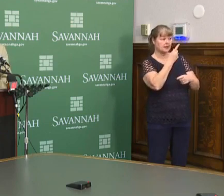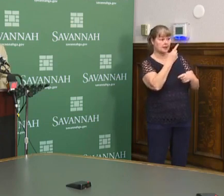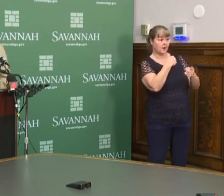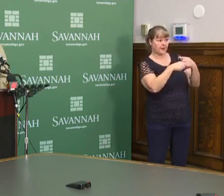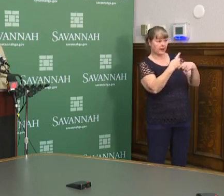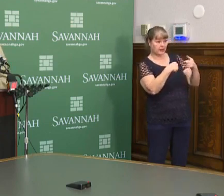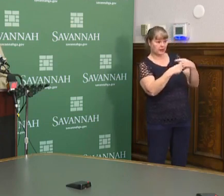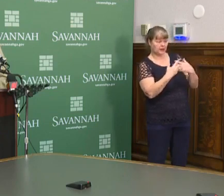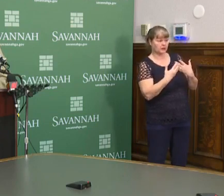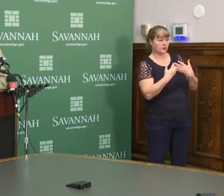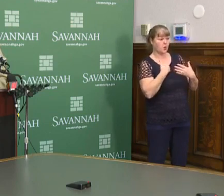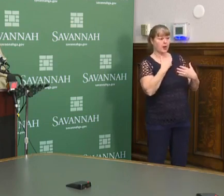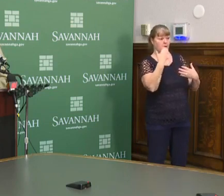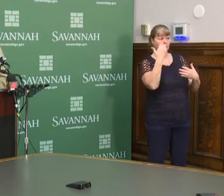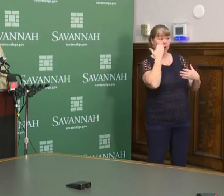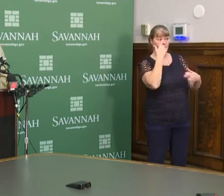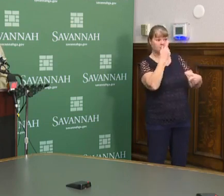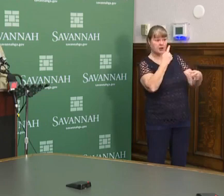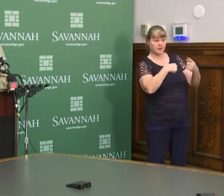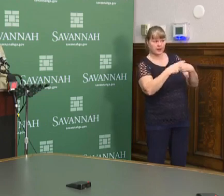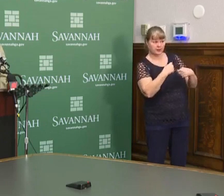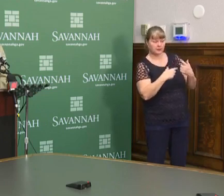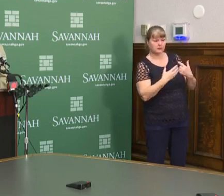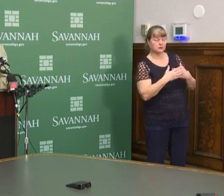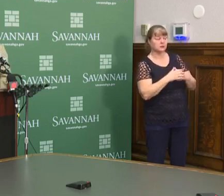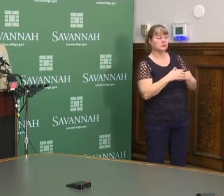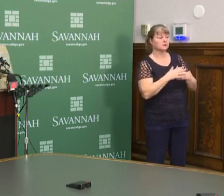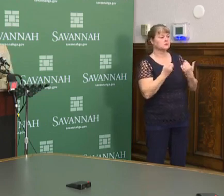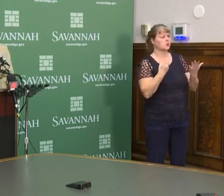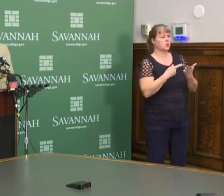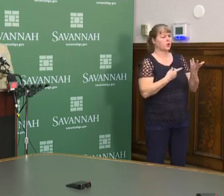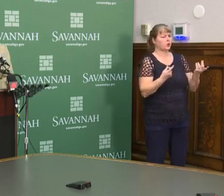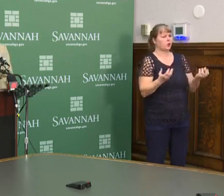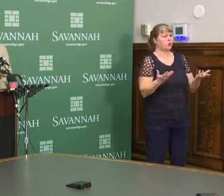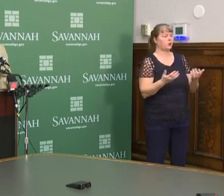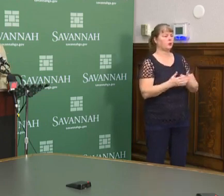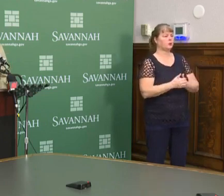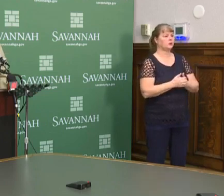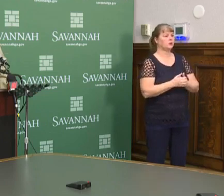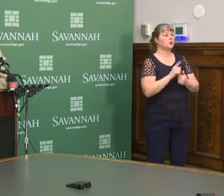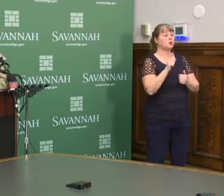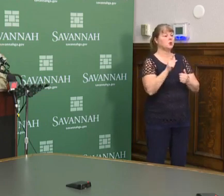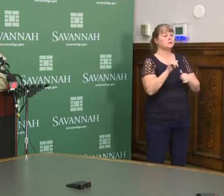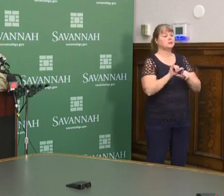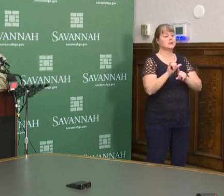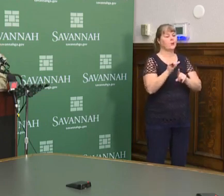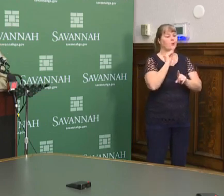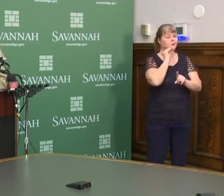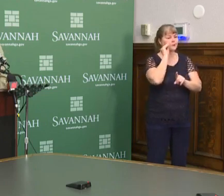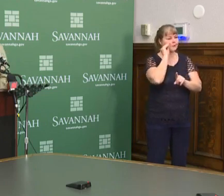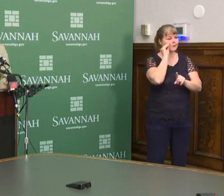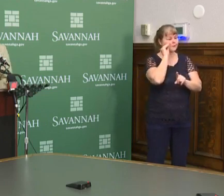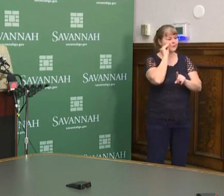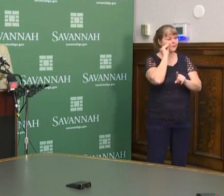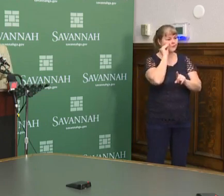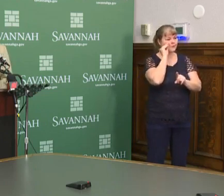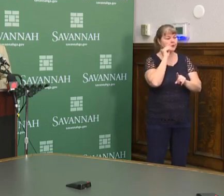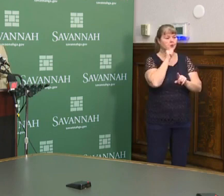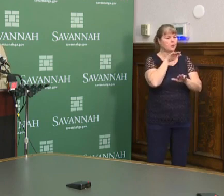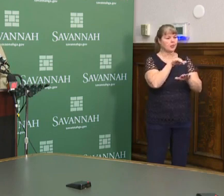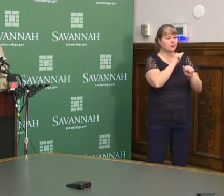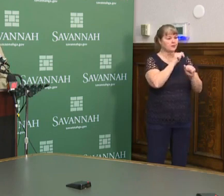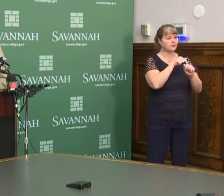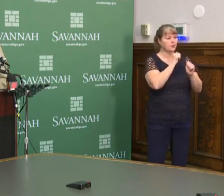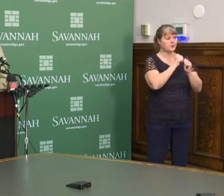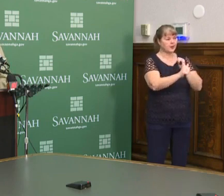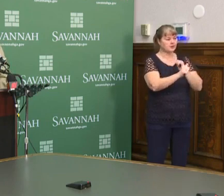We know it's coming. So what do you do? You seek shelter. You hunker down until